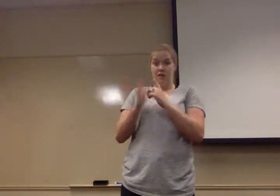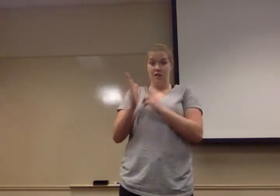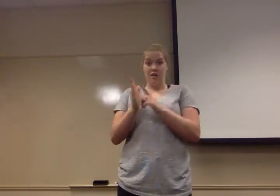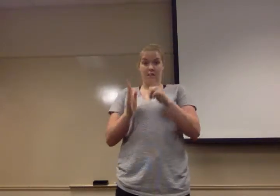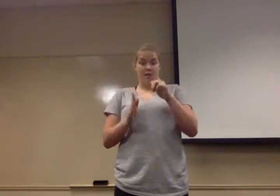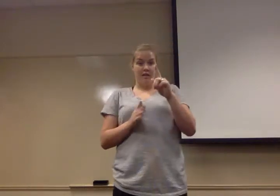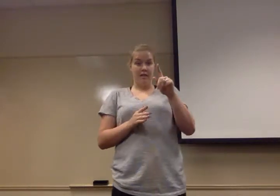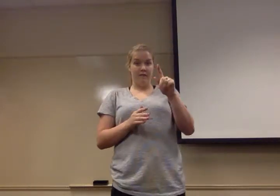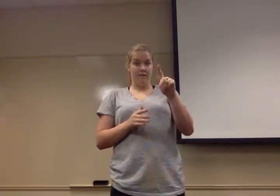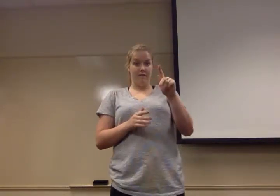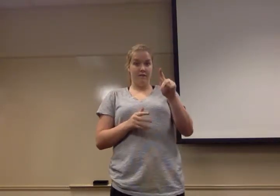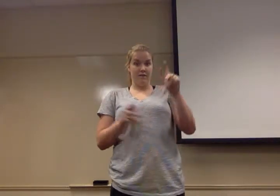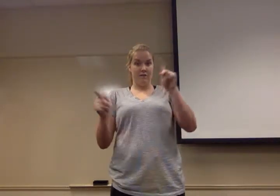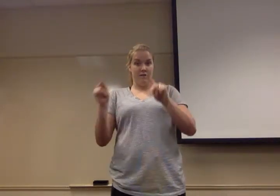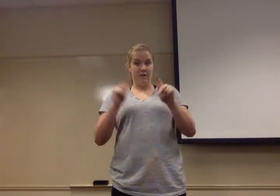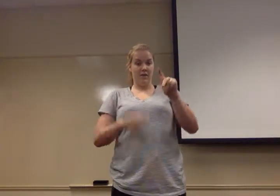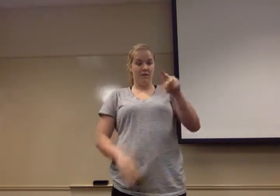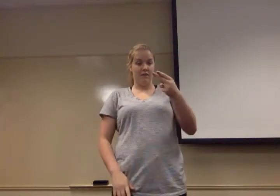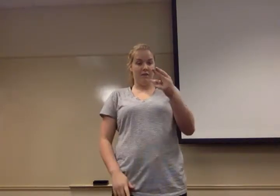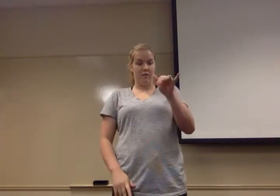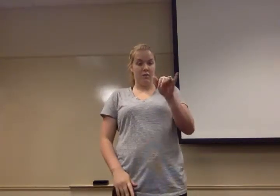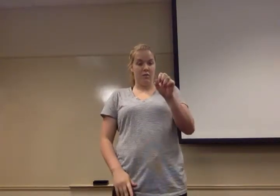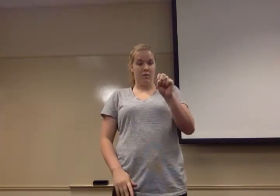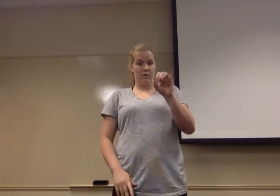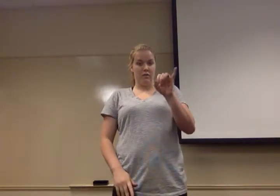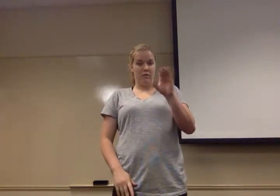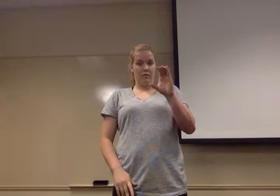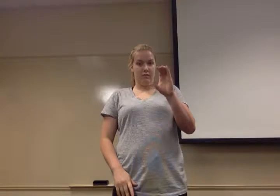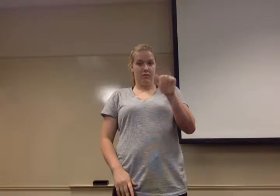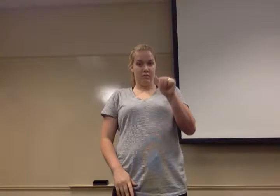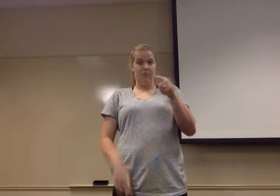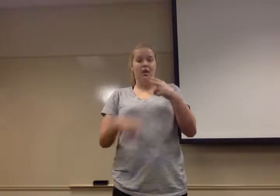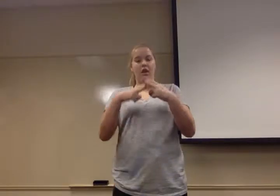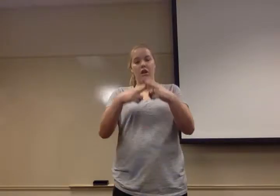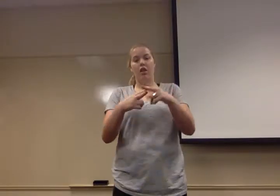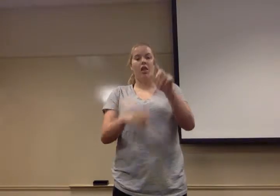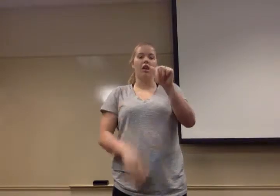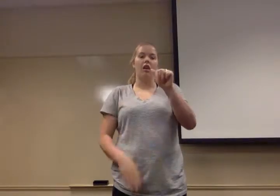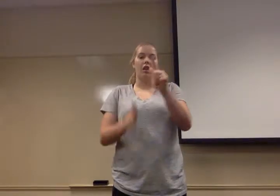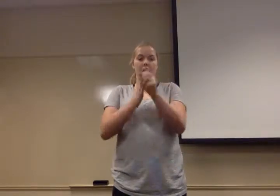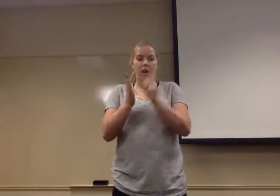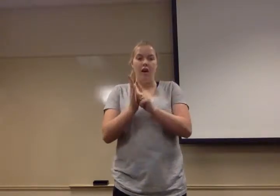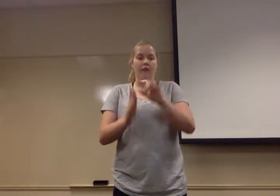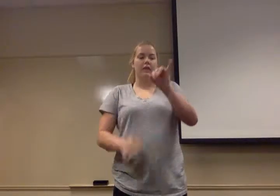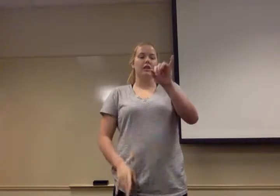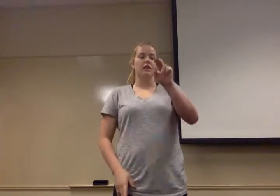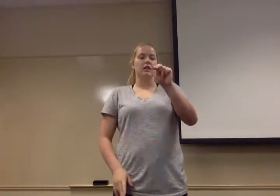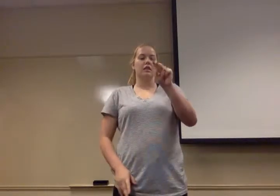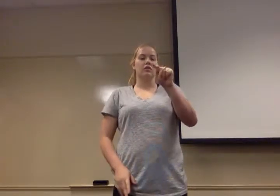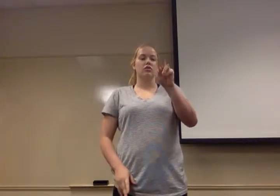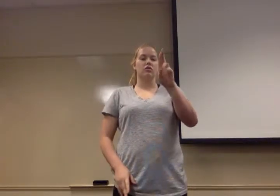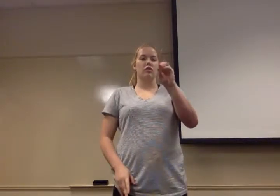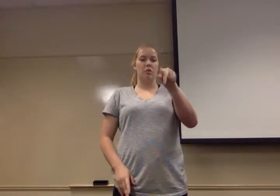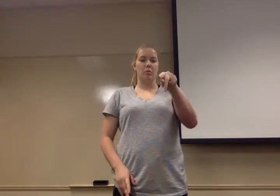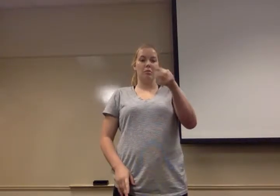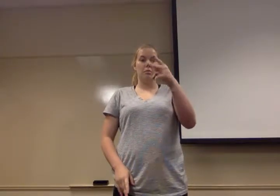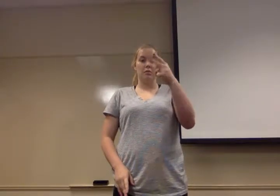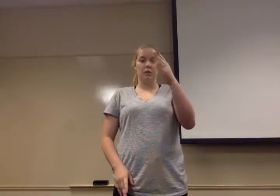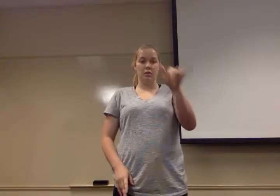the second law of thermodynamics, or the law of entropy. What that says, basically, is that the general tendency of the